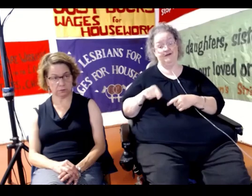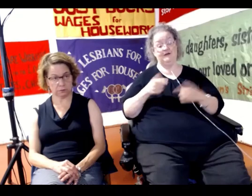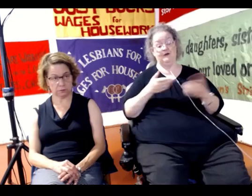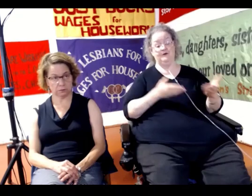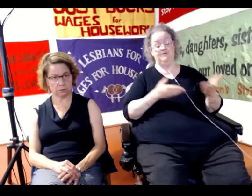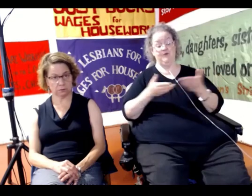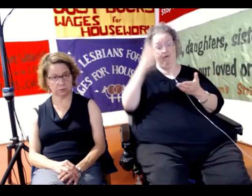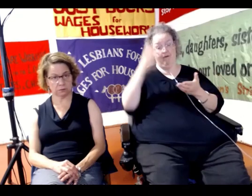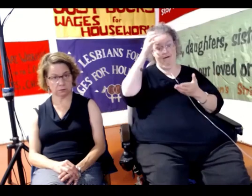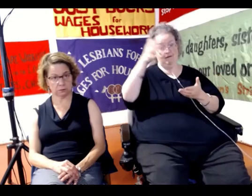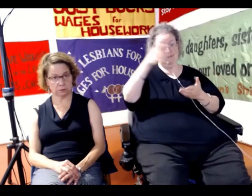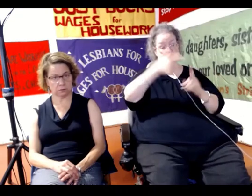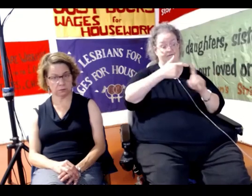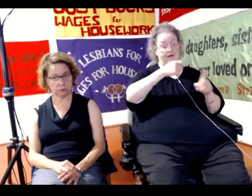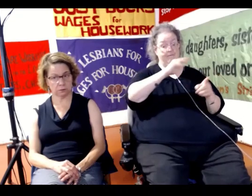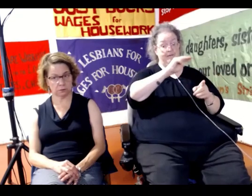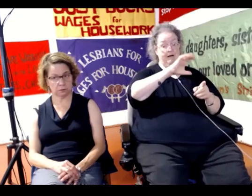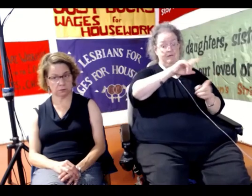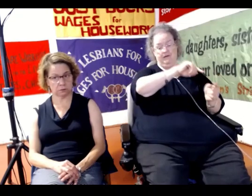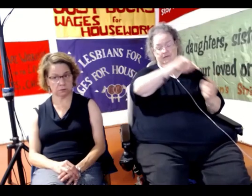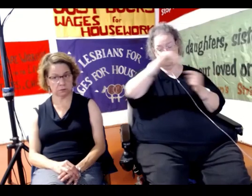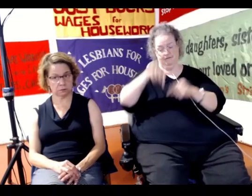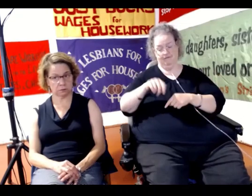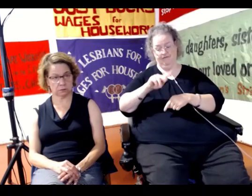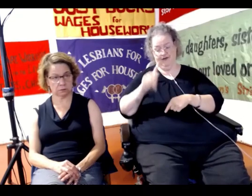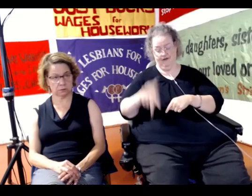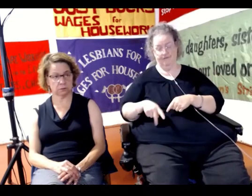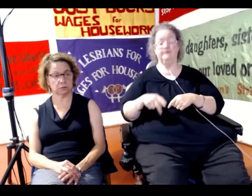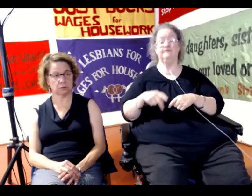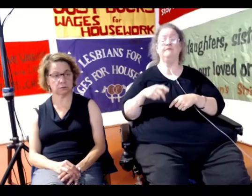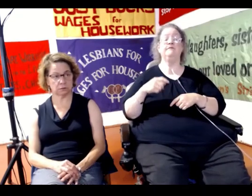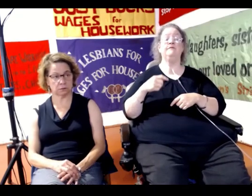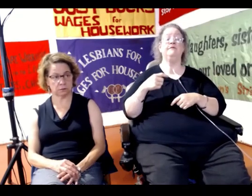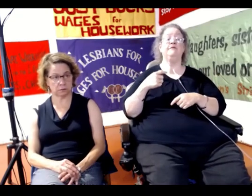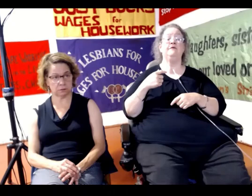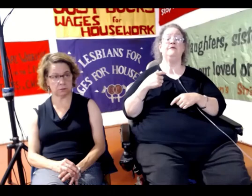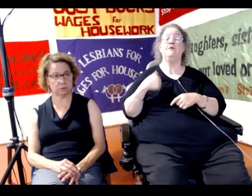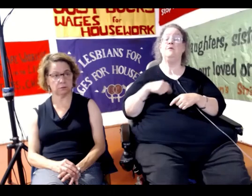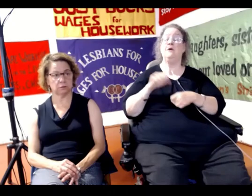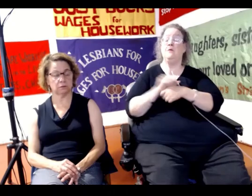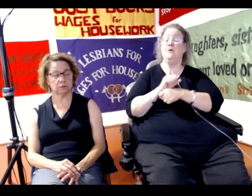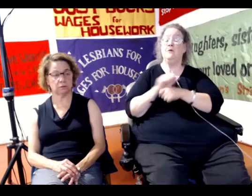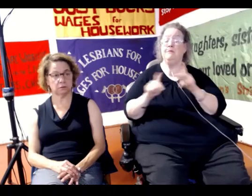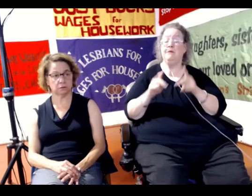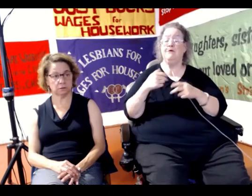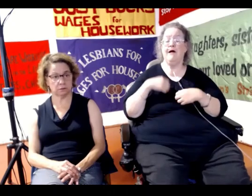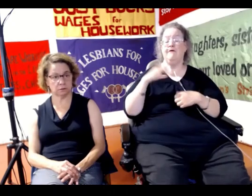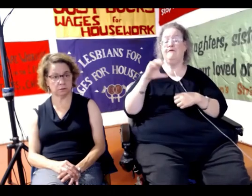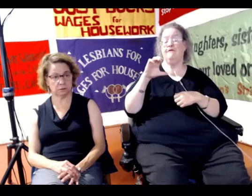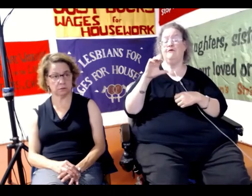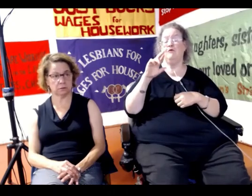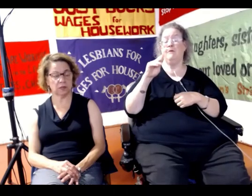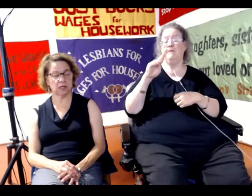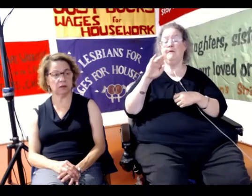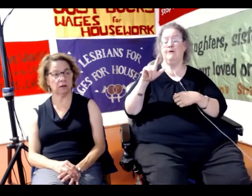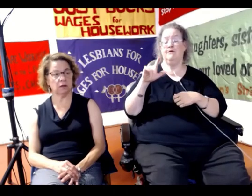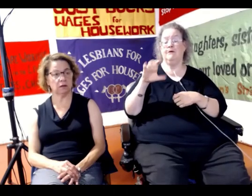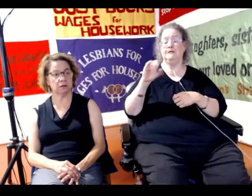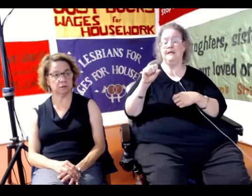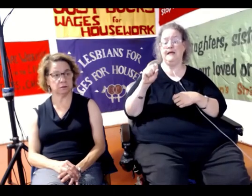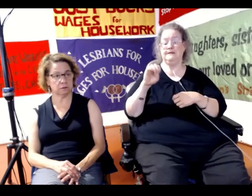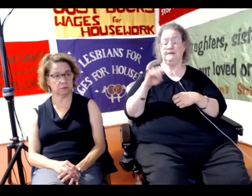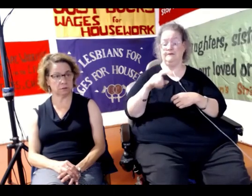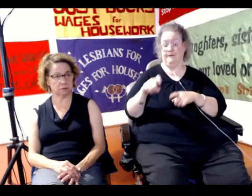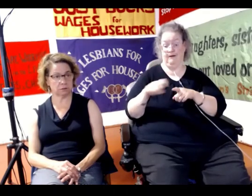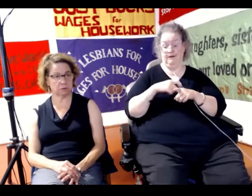the same concept. We work with people who have criminal cases. They call us up and they say,